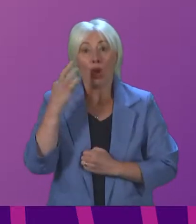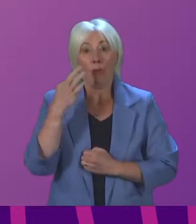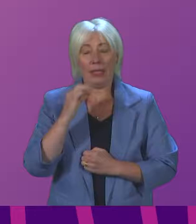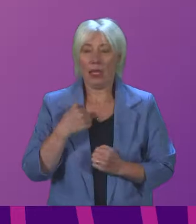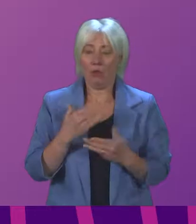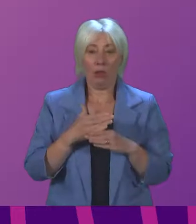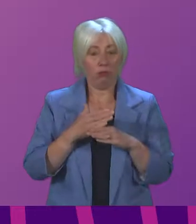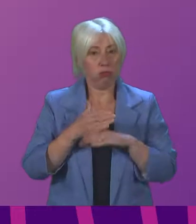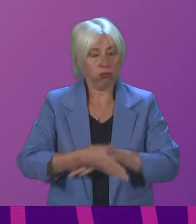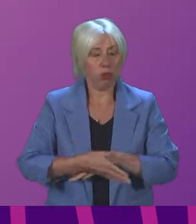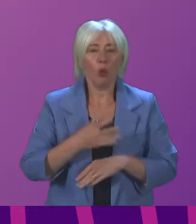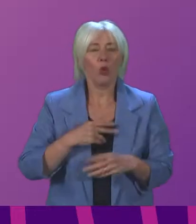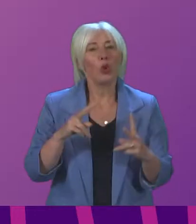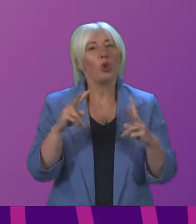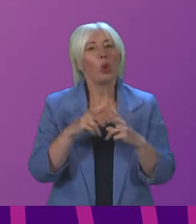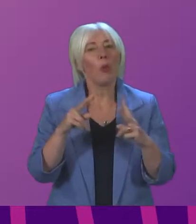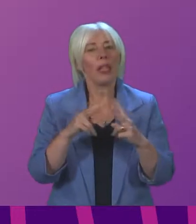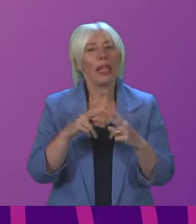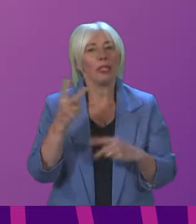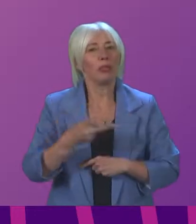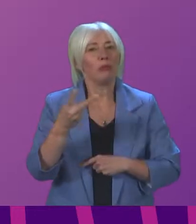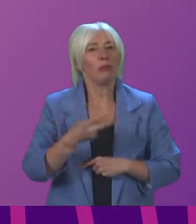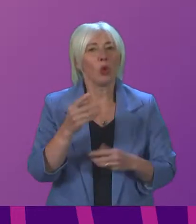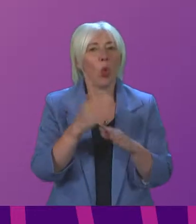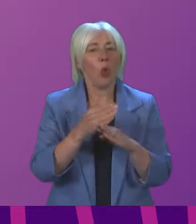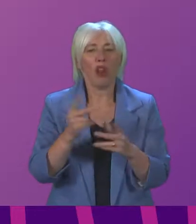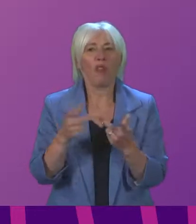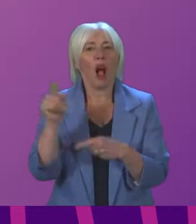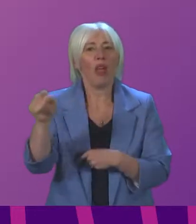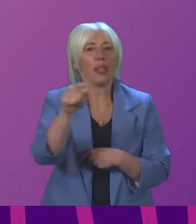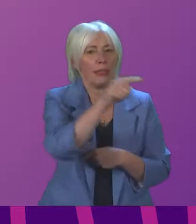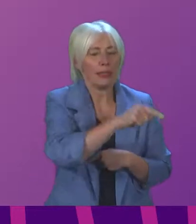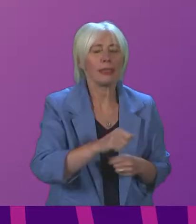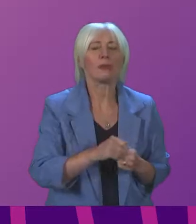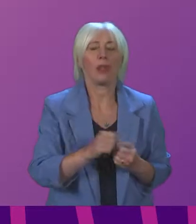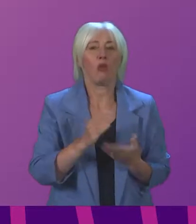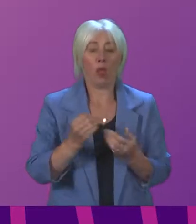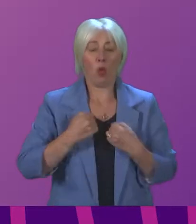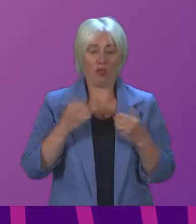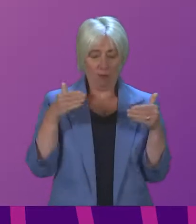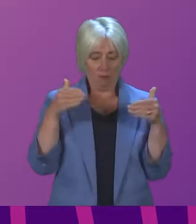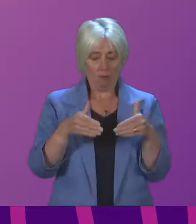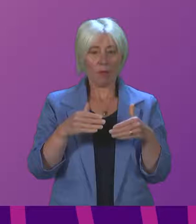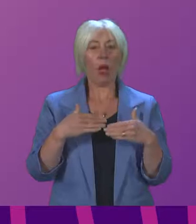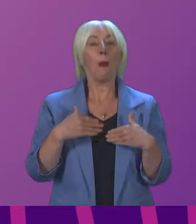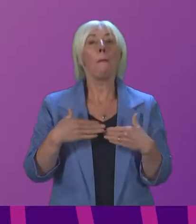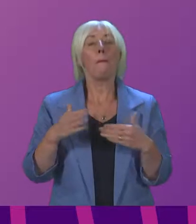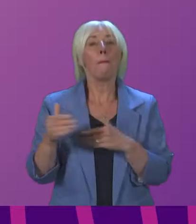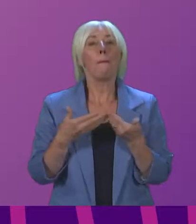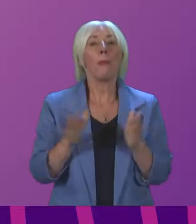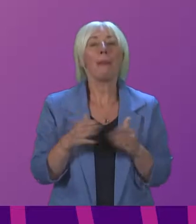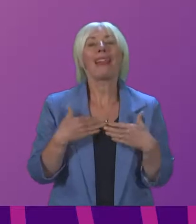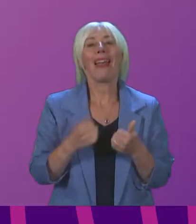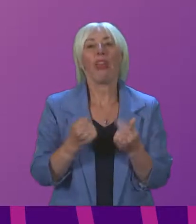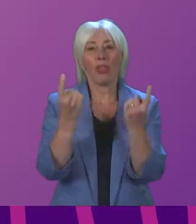effort not to duplicate the important work done by other committees. Instead, we have focused on the ongoing public health measures being